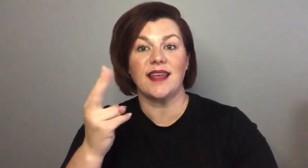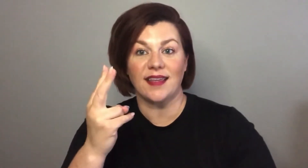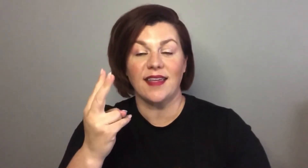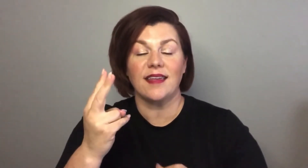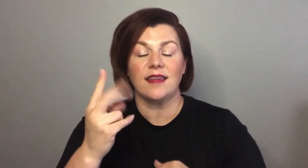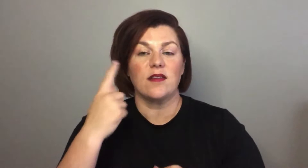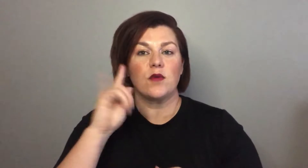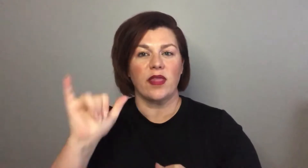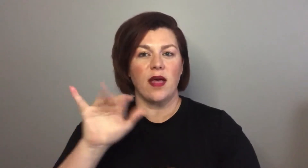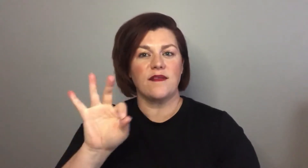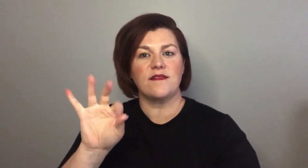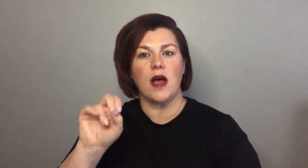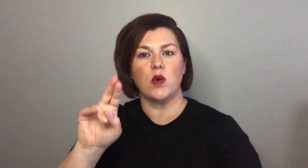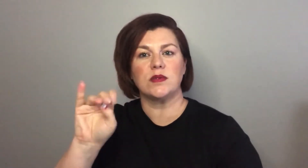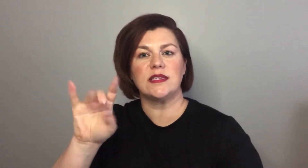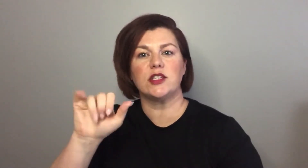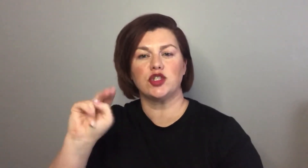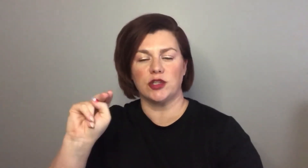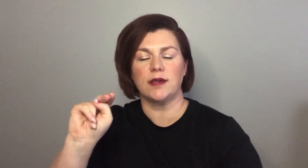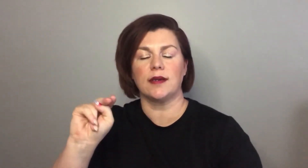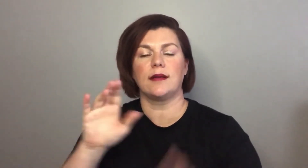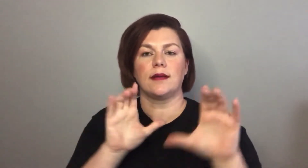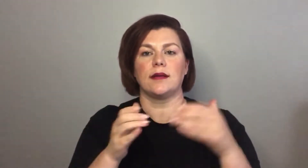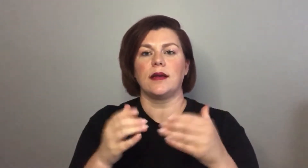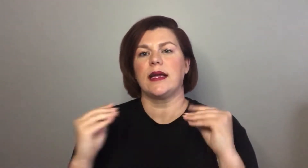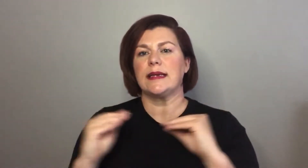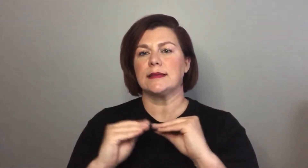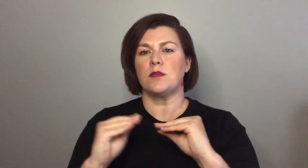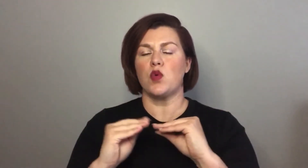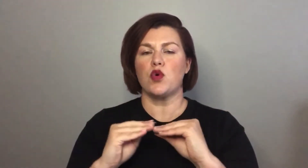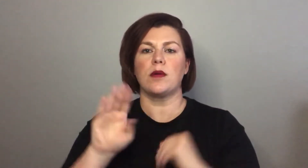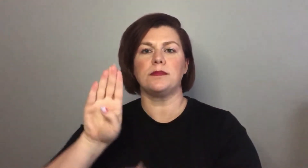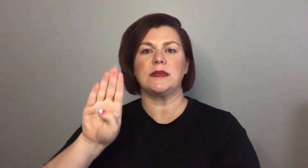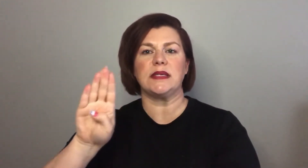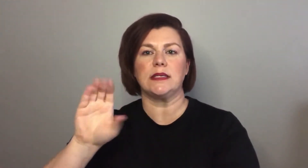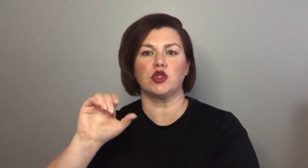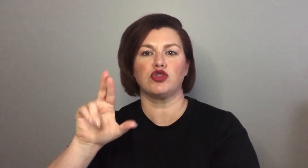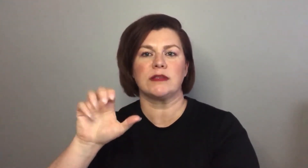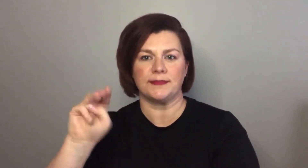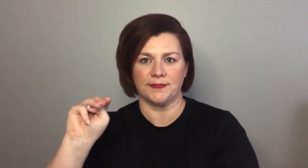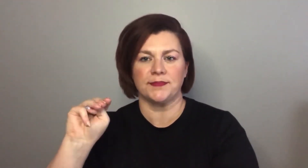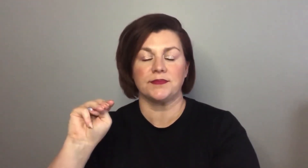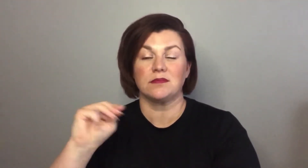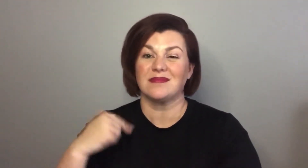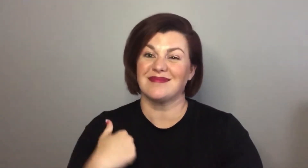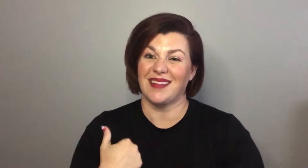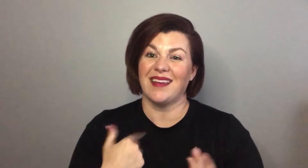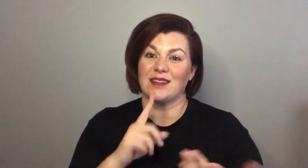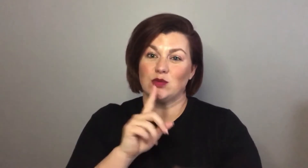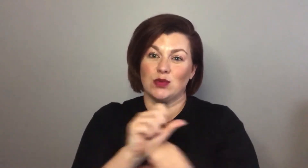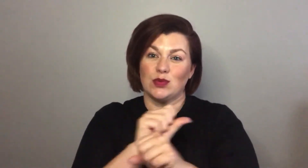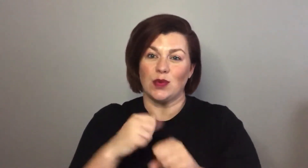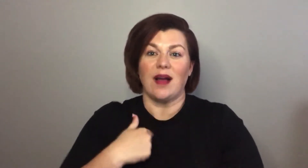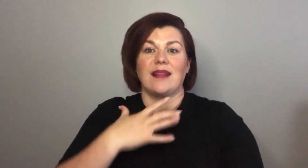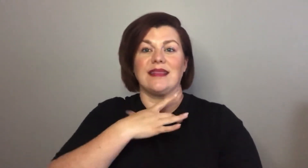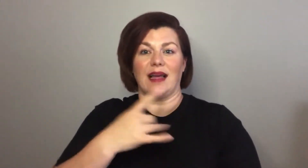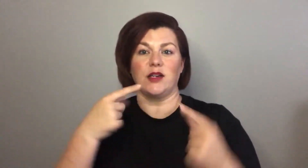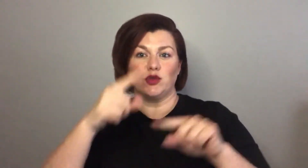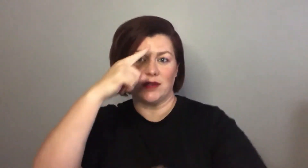so the second foundation that I found is more in the BB cream realm um